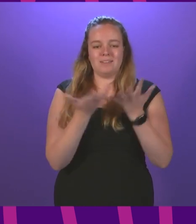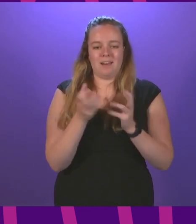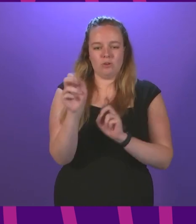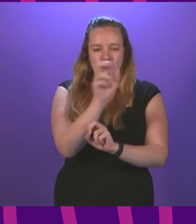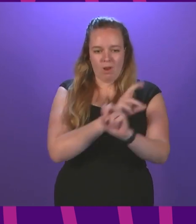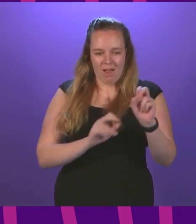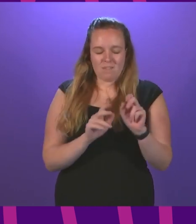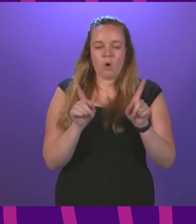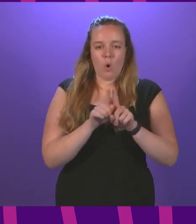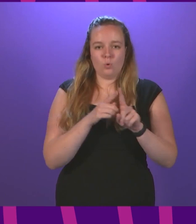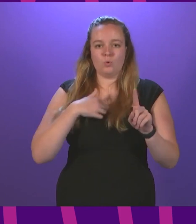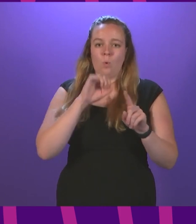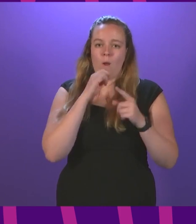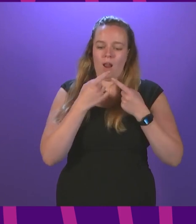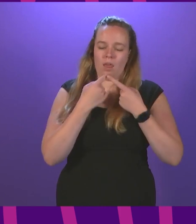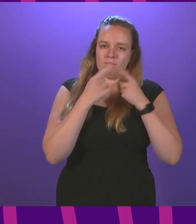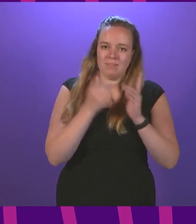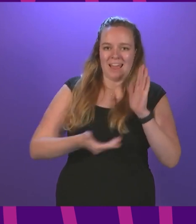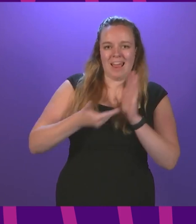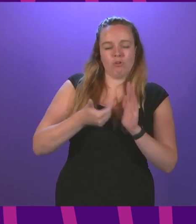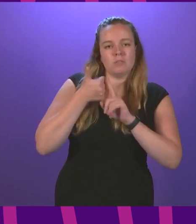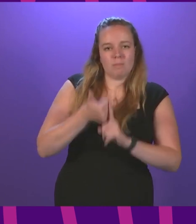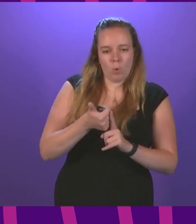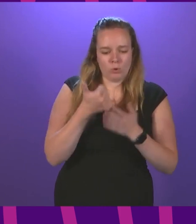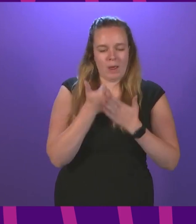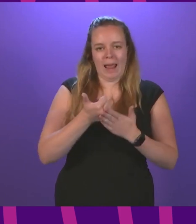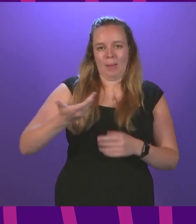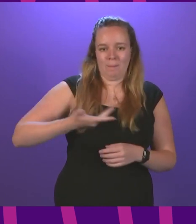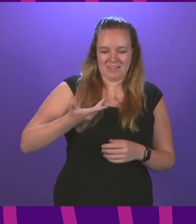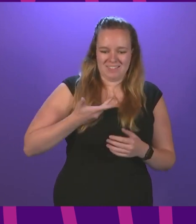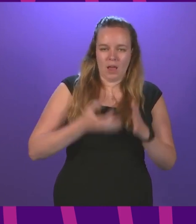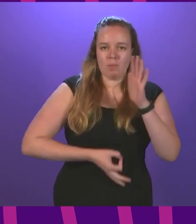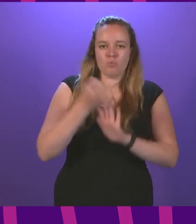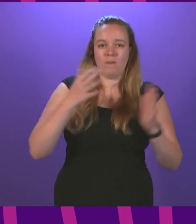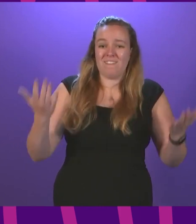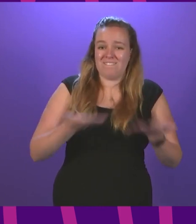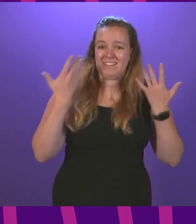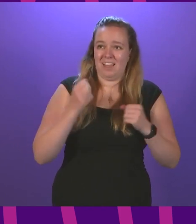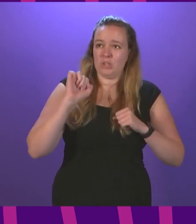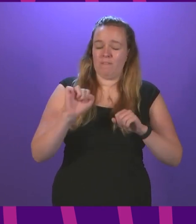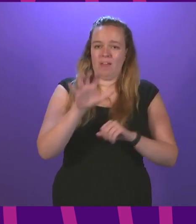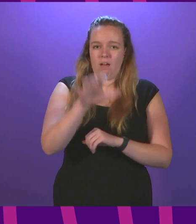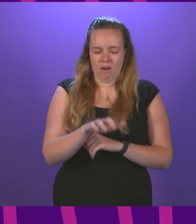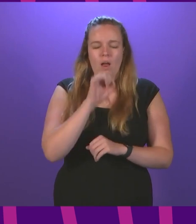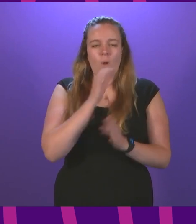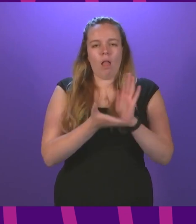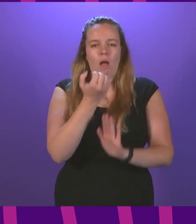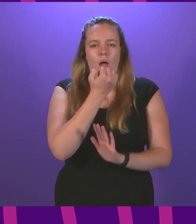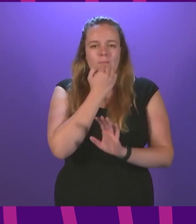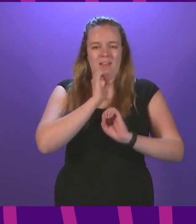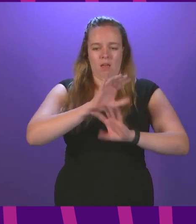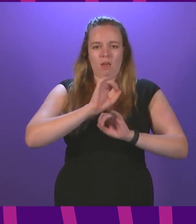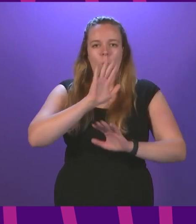I will also announce some additional support to help businesses improve the ventilation of their premises and I will give an update on the